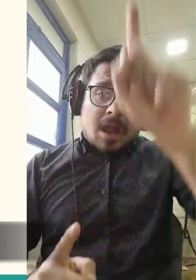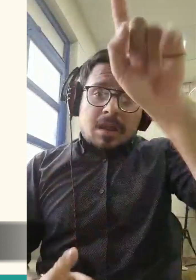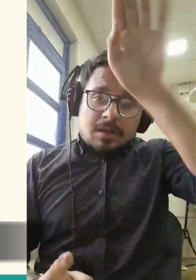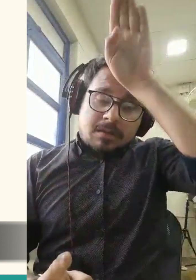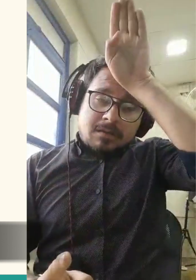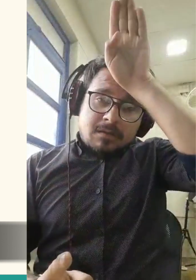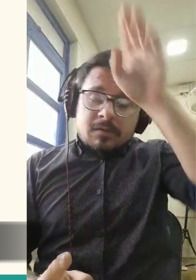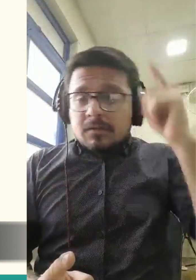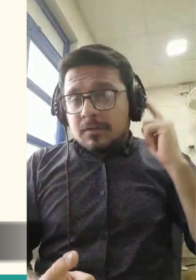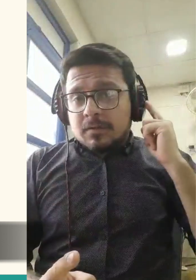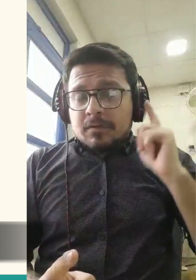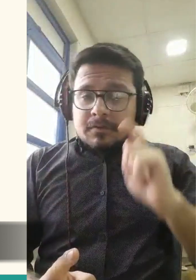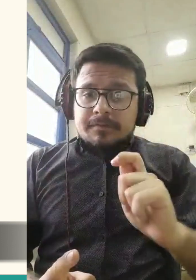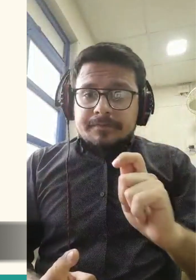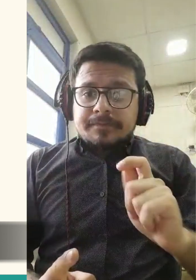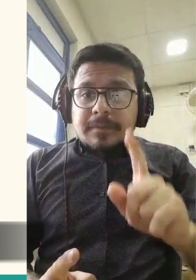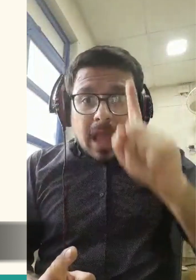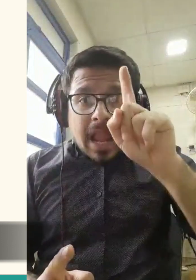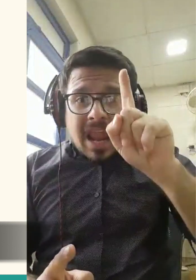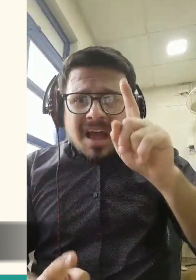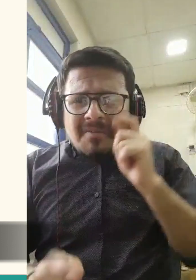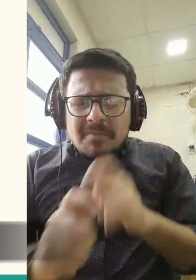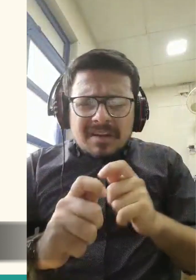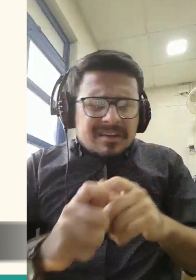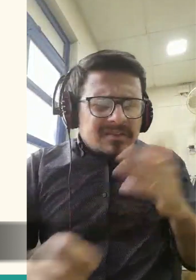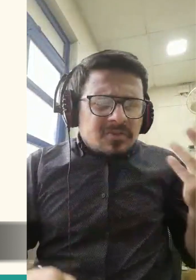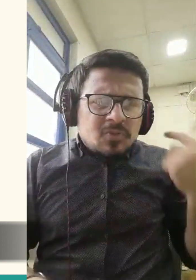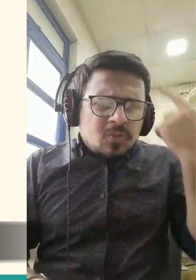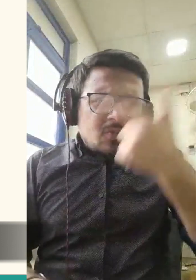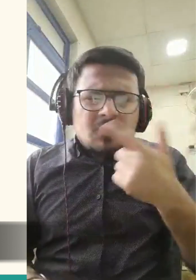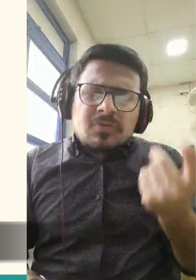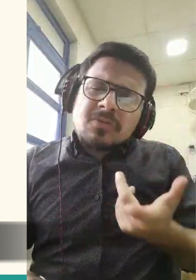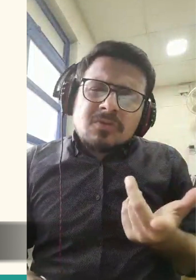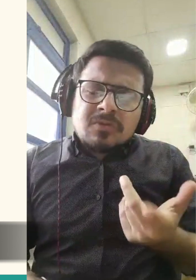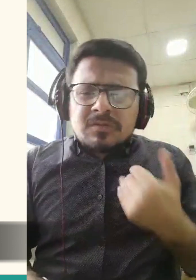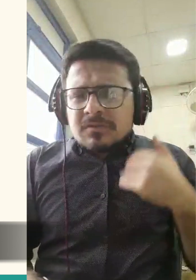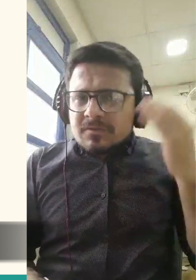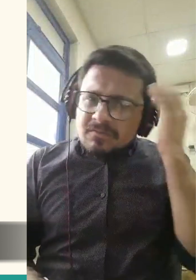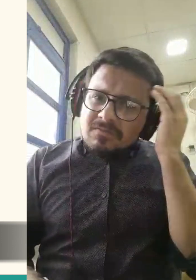whose only purpose was to obey Allah's command.